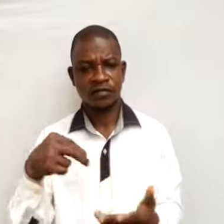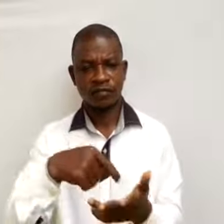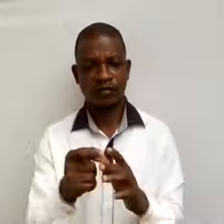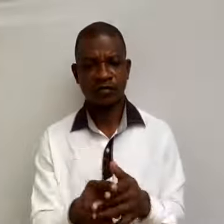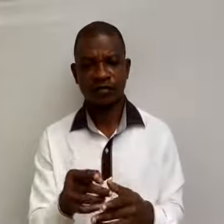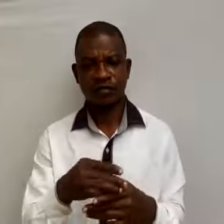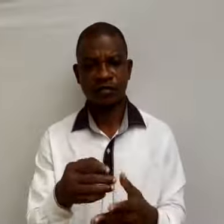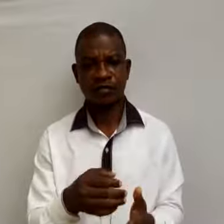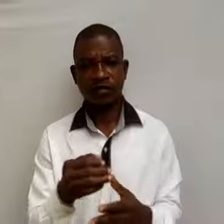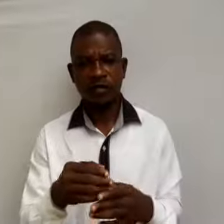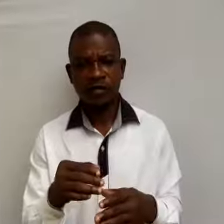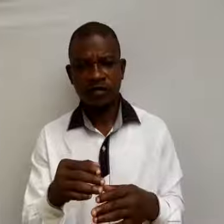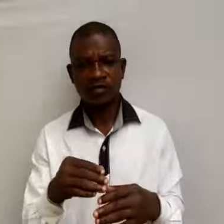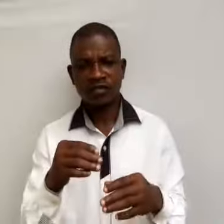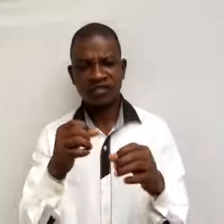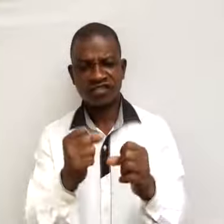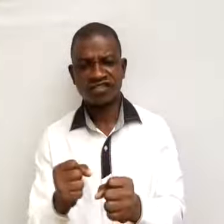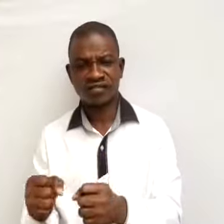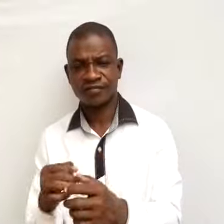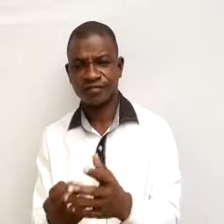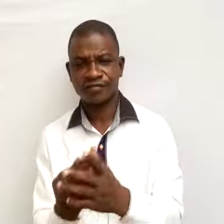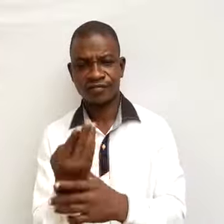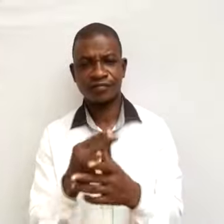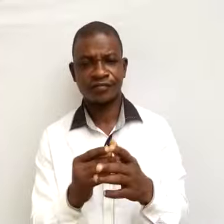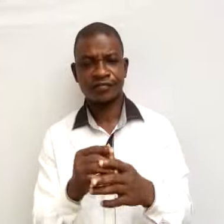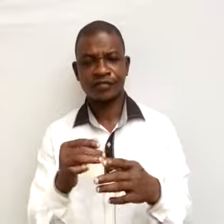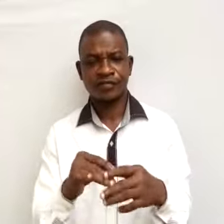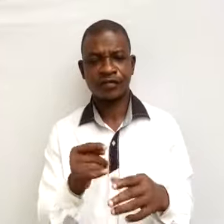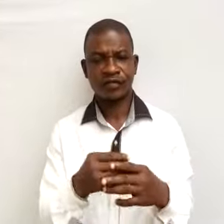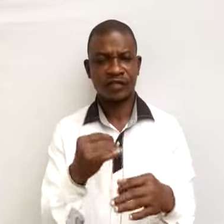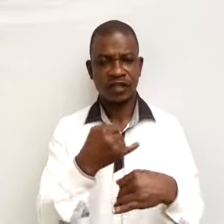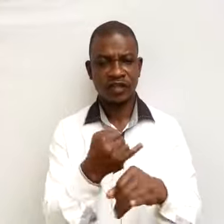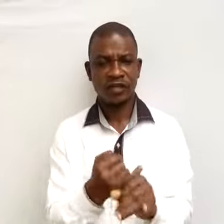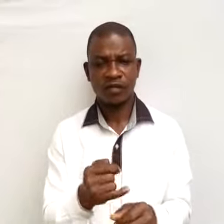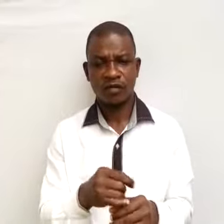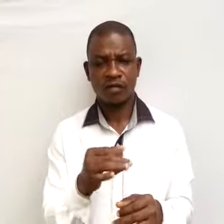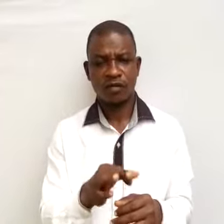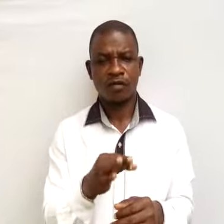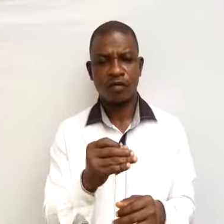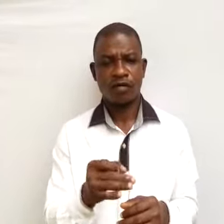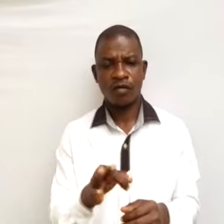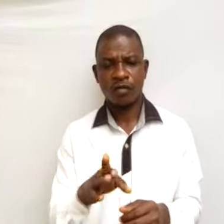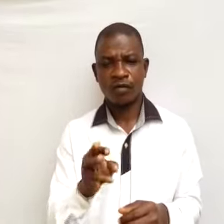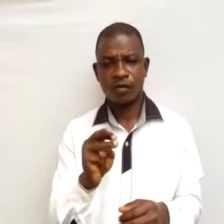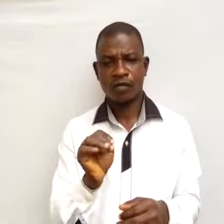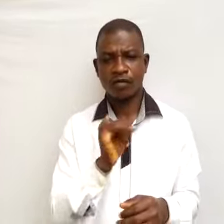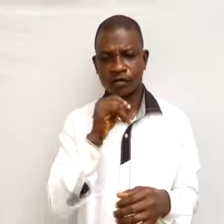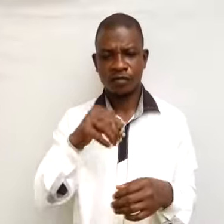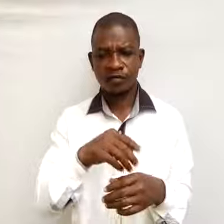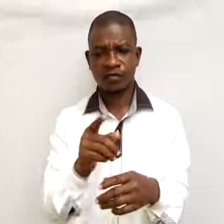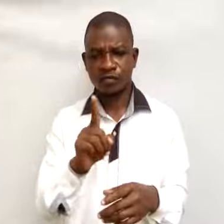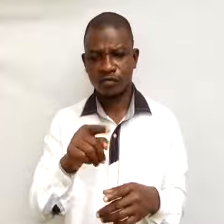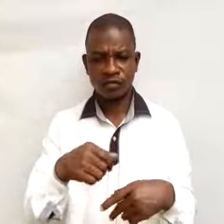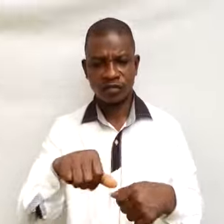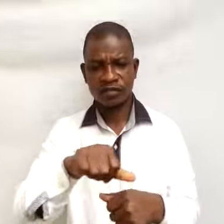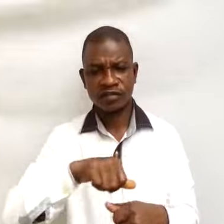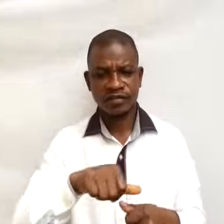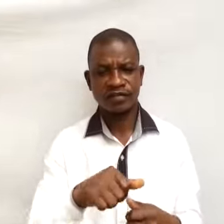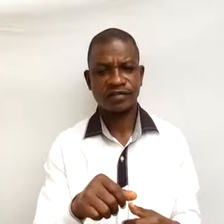or siting of an industry or firm in a particular area. An industry